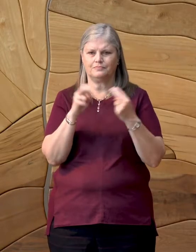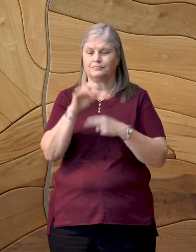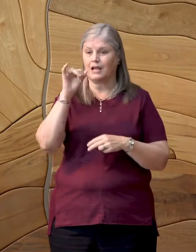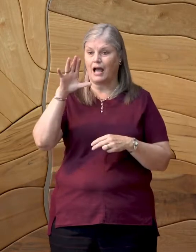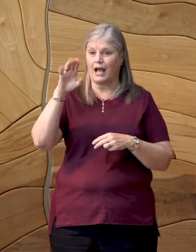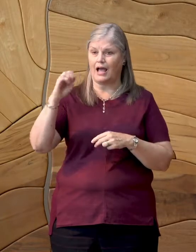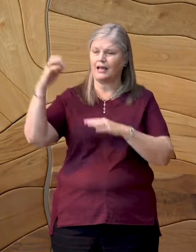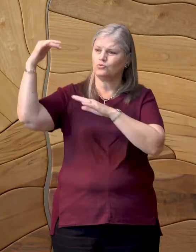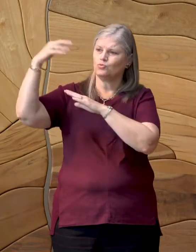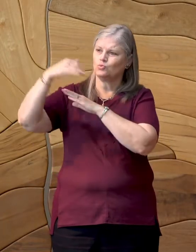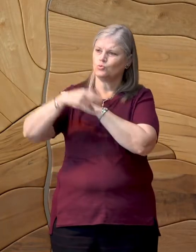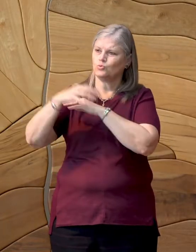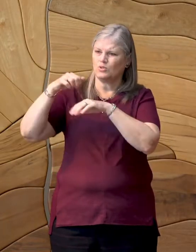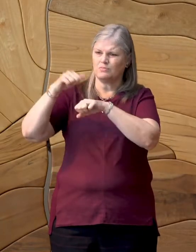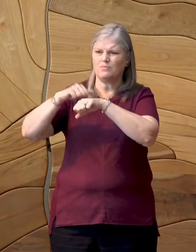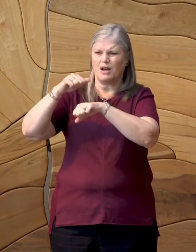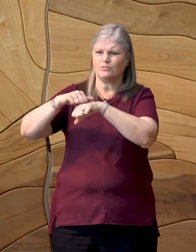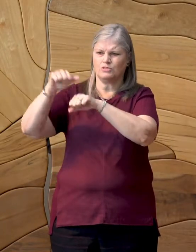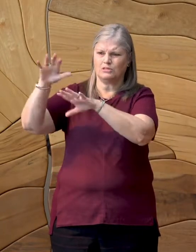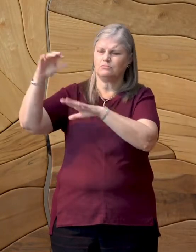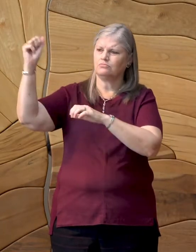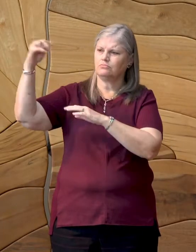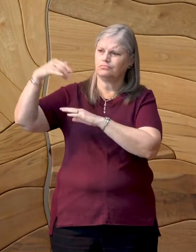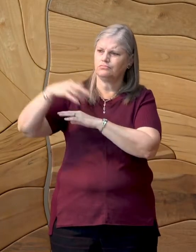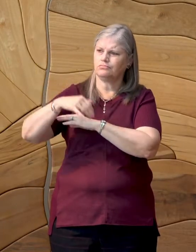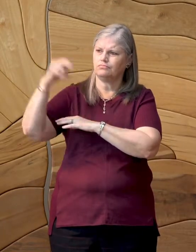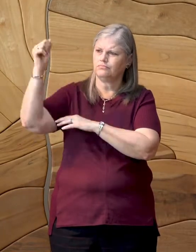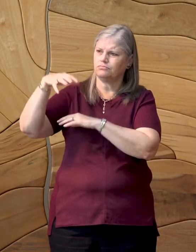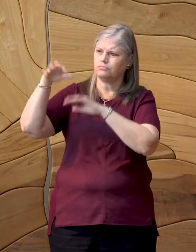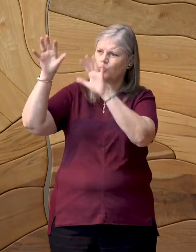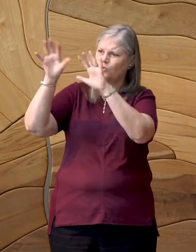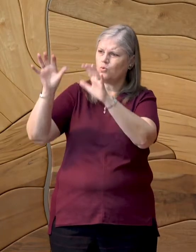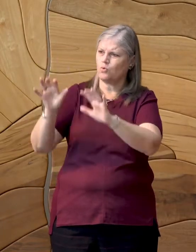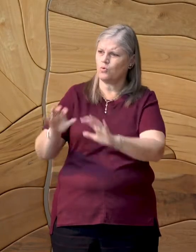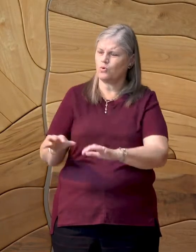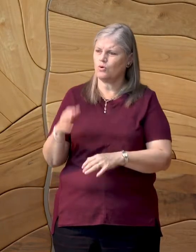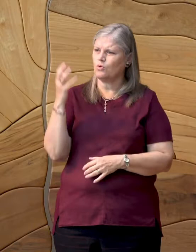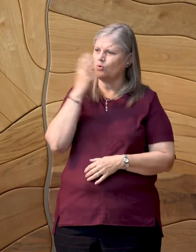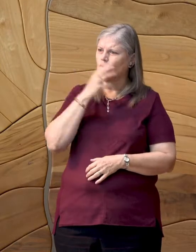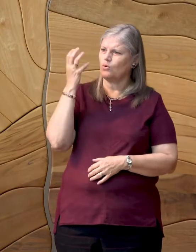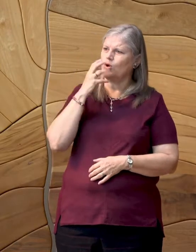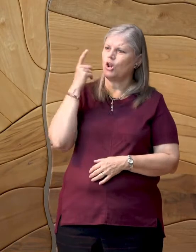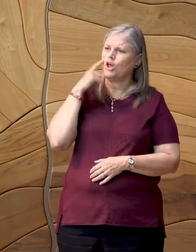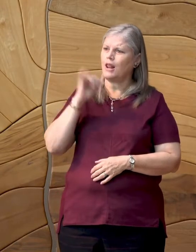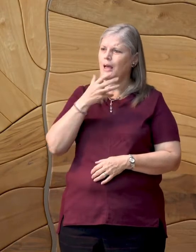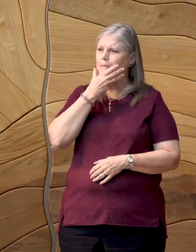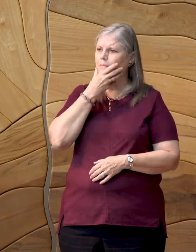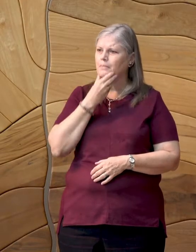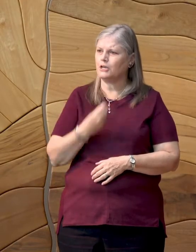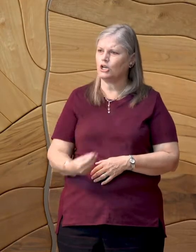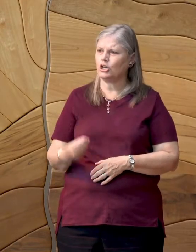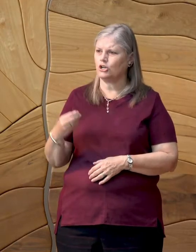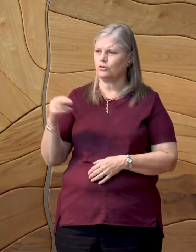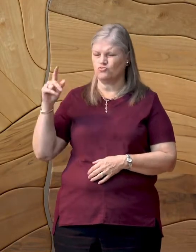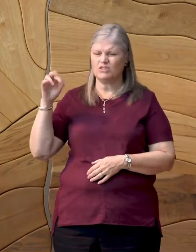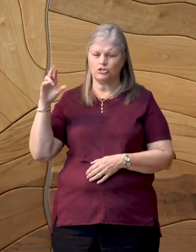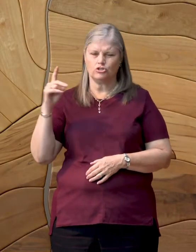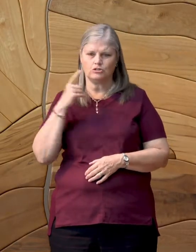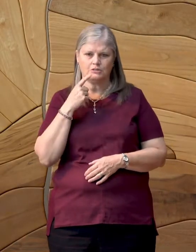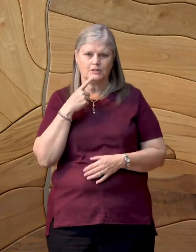down some limestone cliffs. Look at those amazing beards of ice, Richard said.